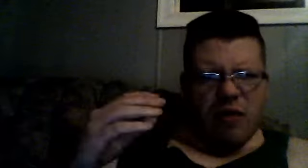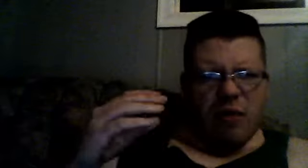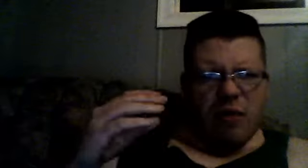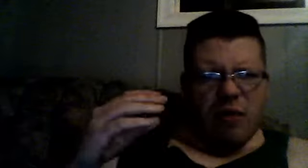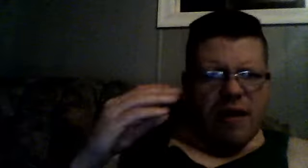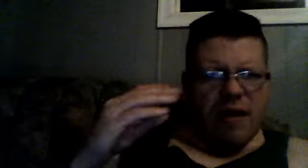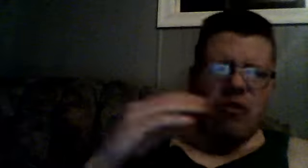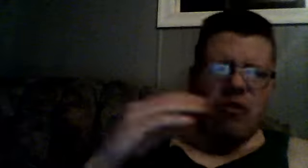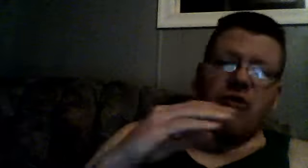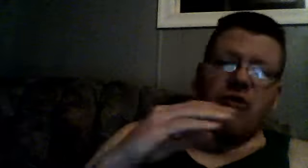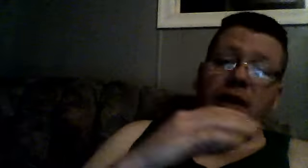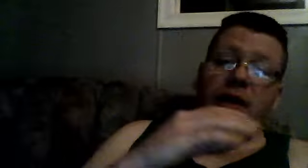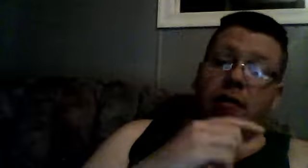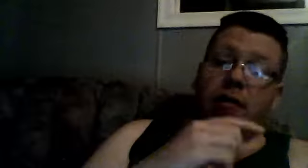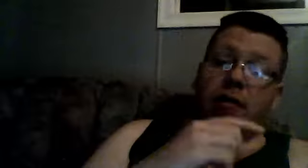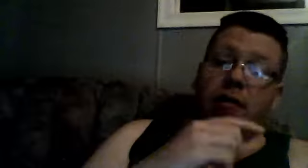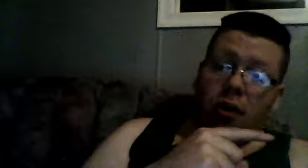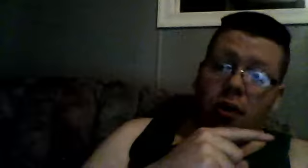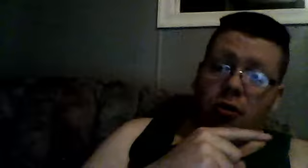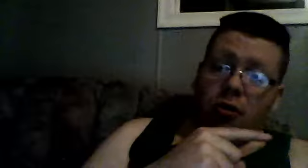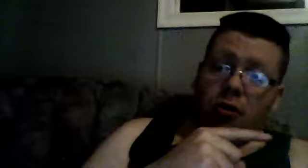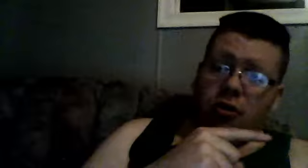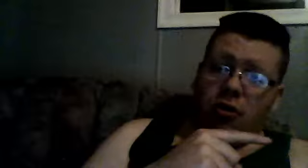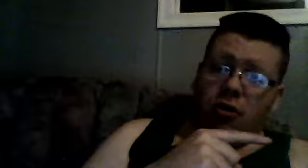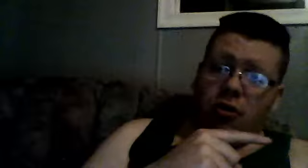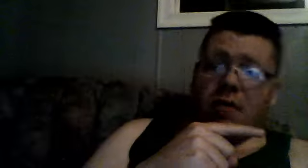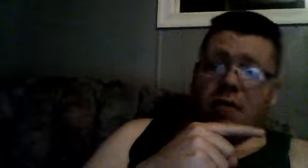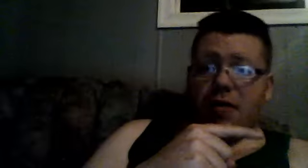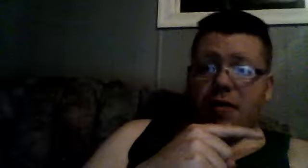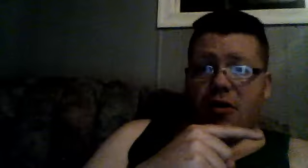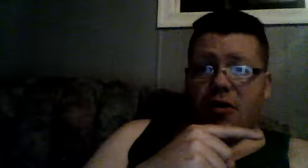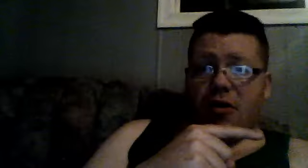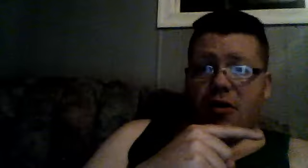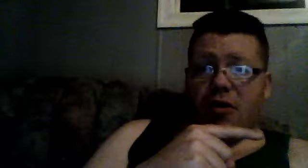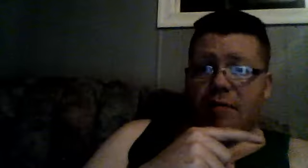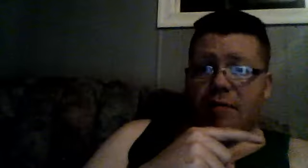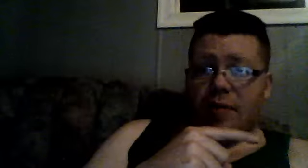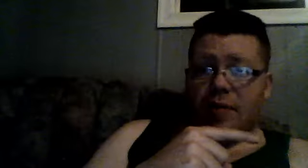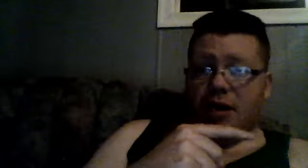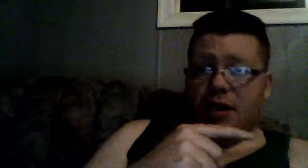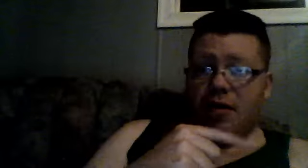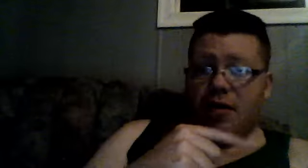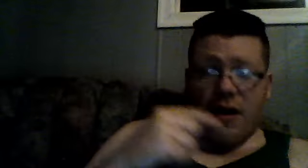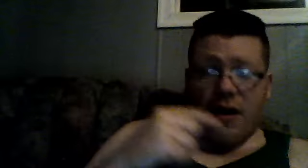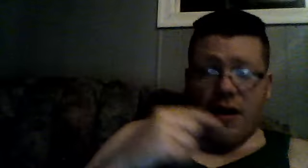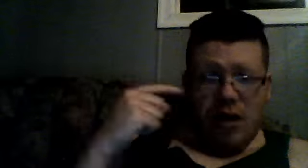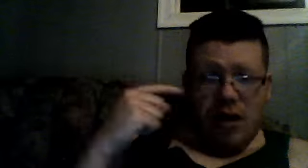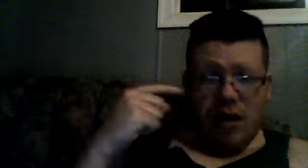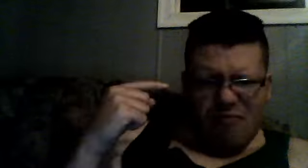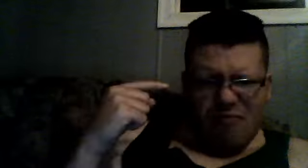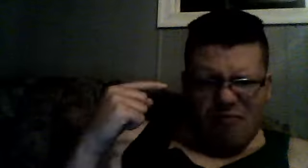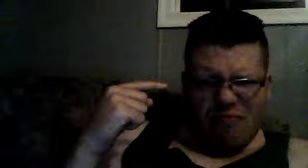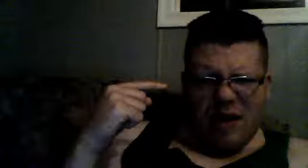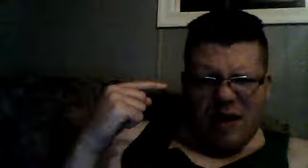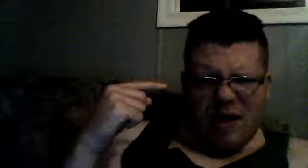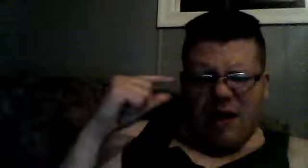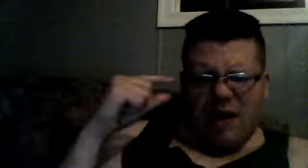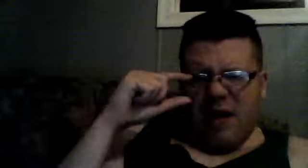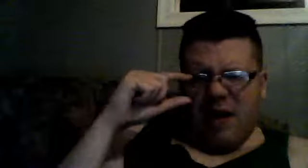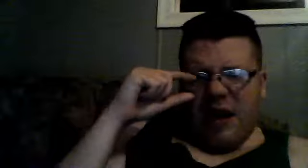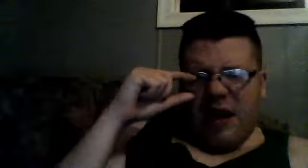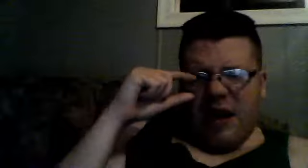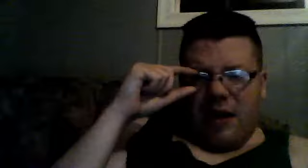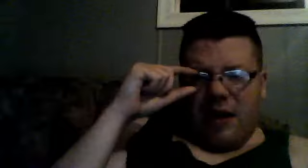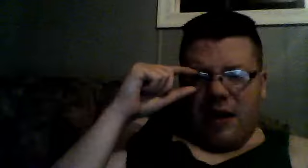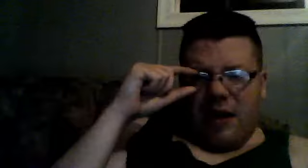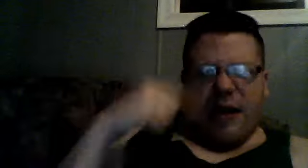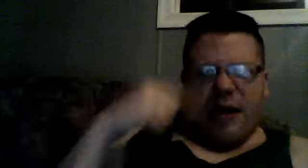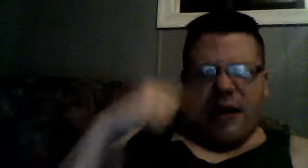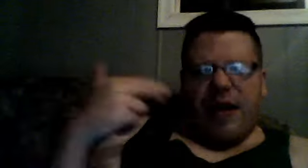pay attention to the, original, series, to actually, get the,